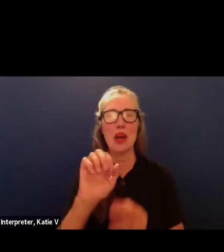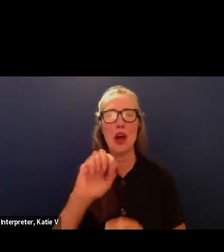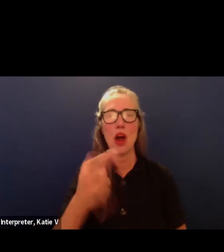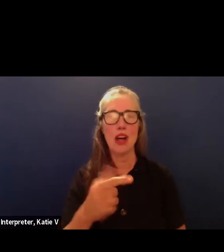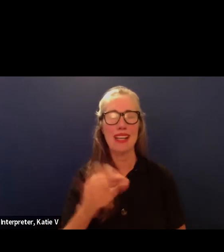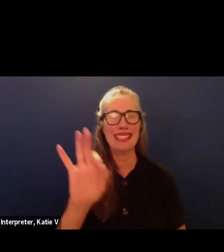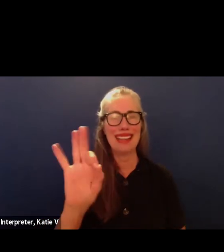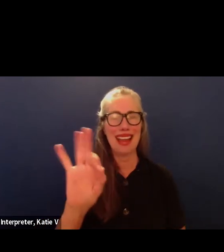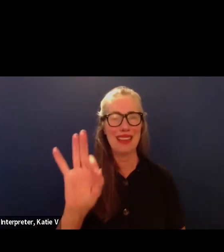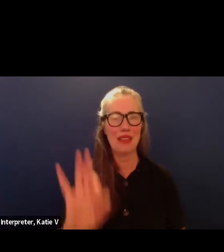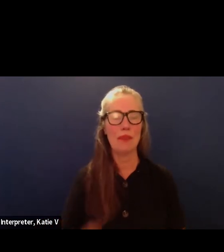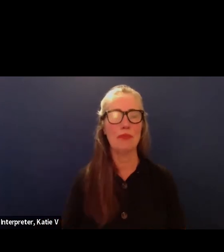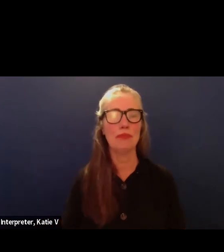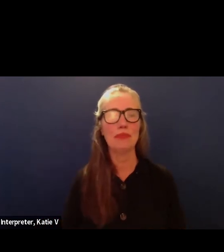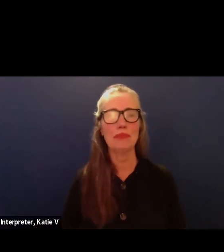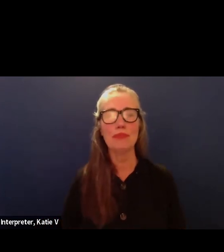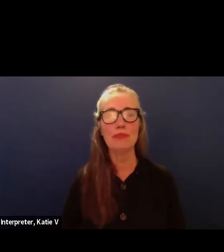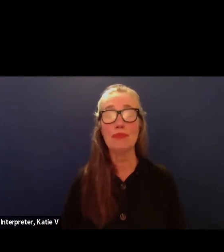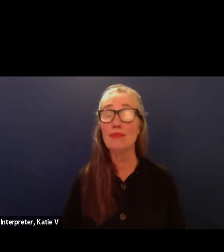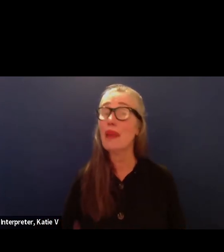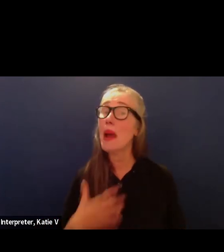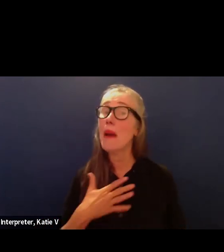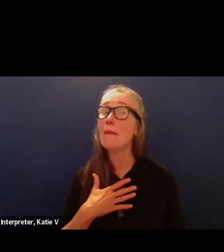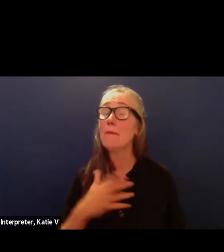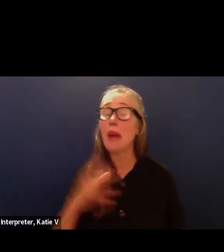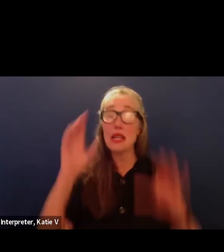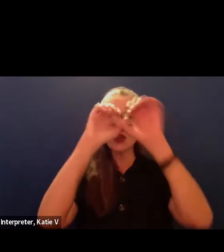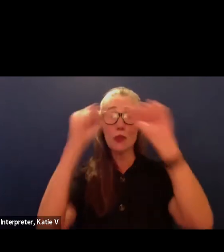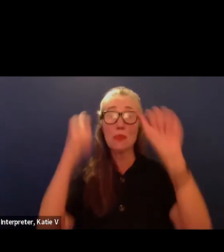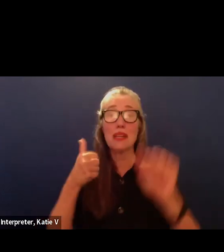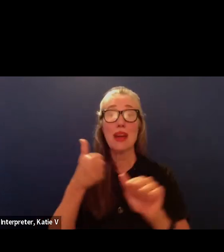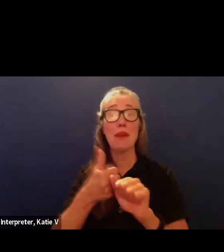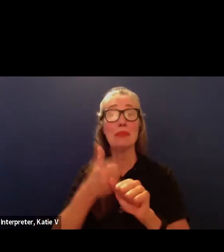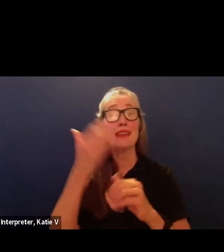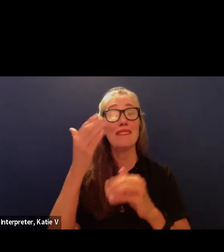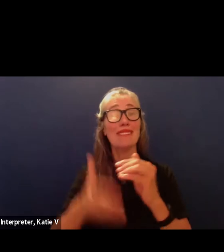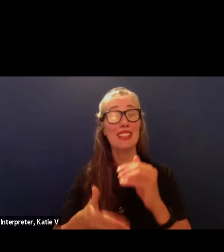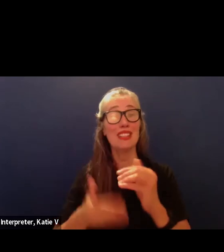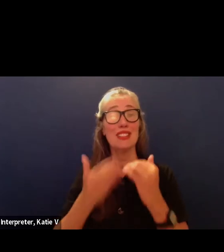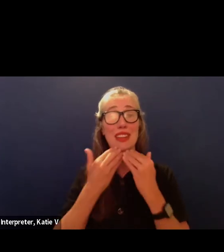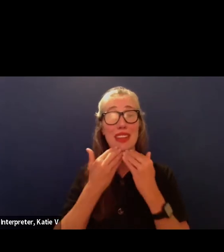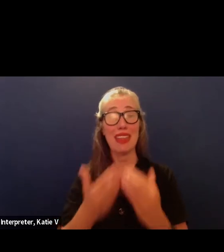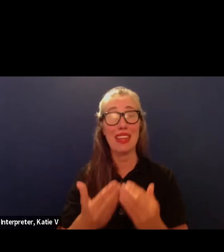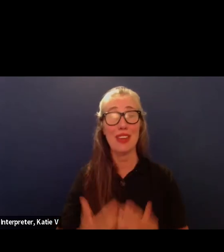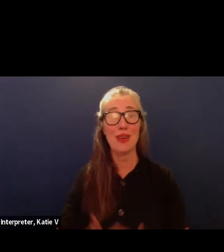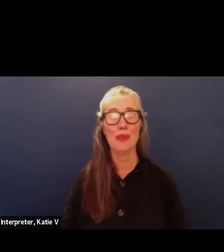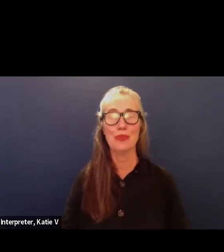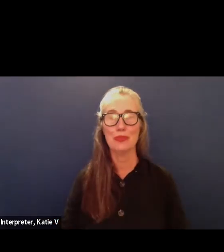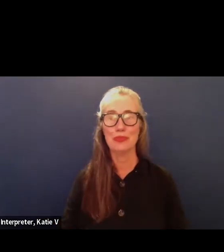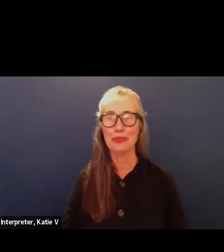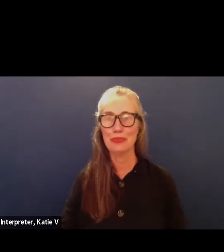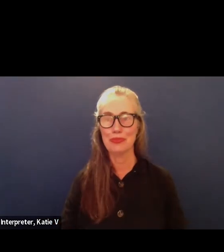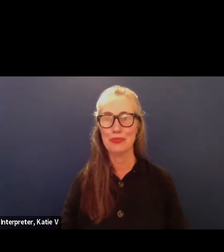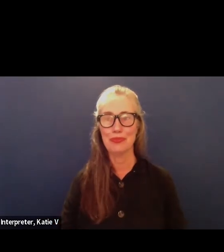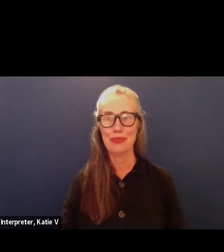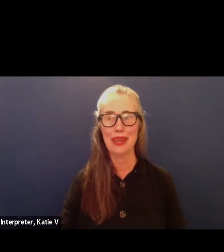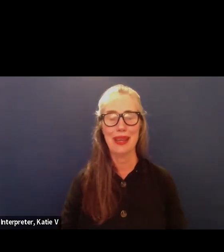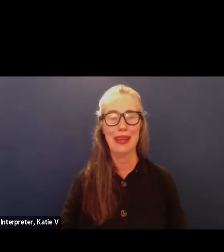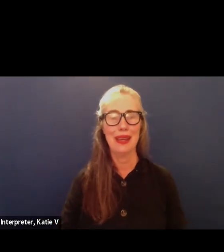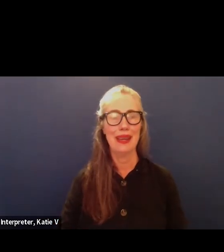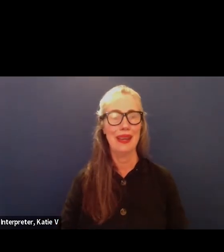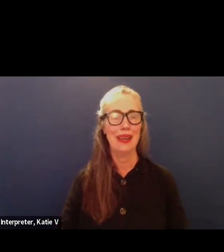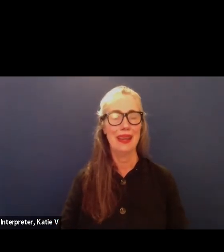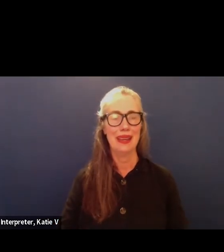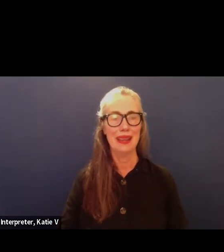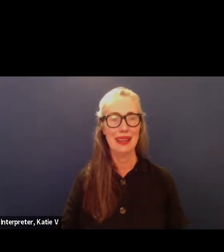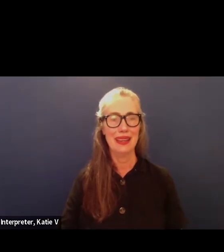that um that closes my superintendent update thank you thank you dr maldonado